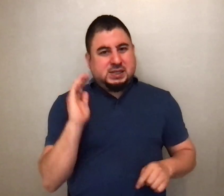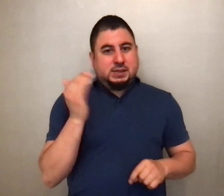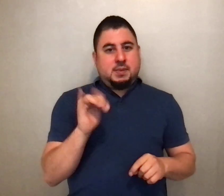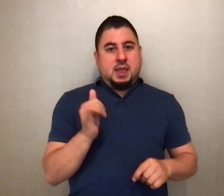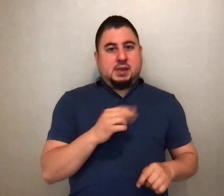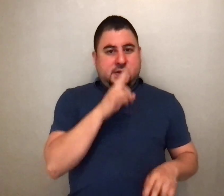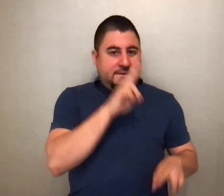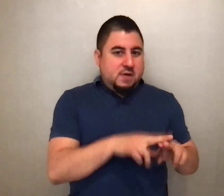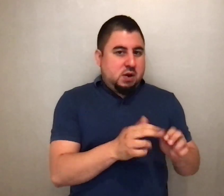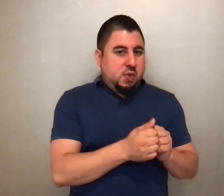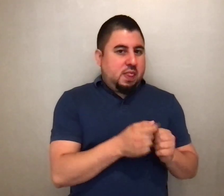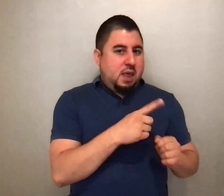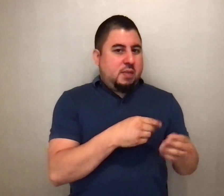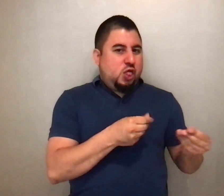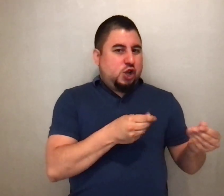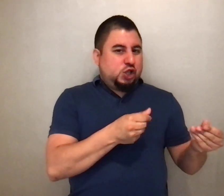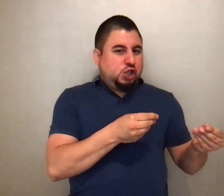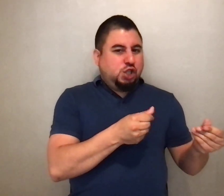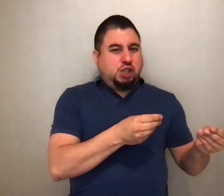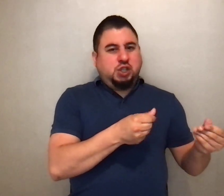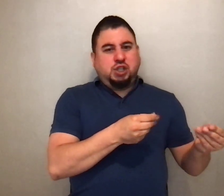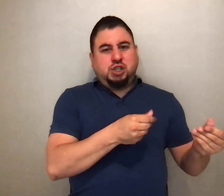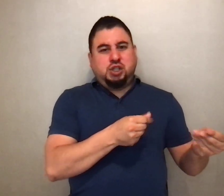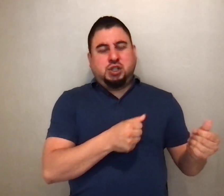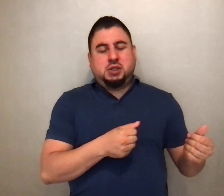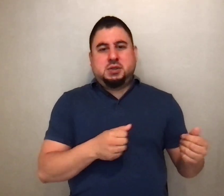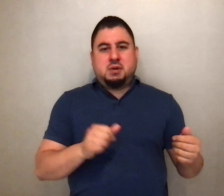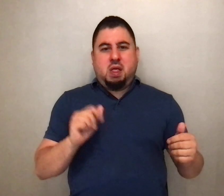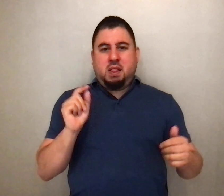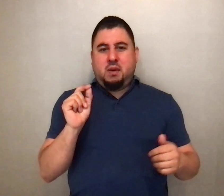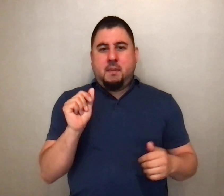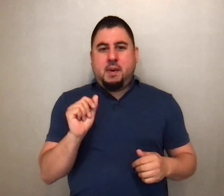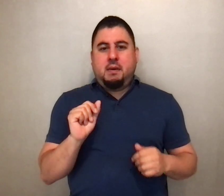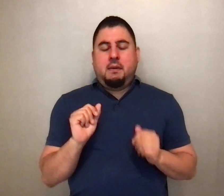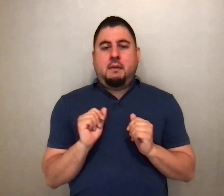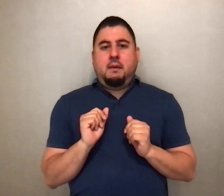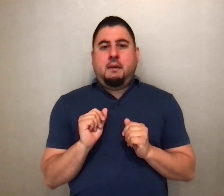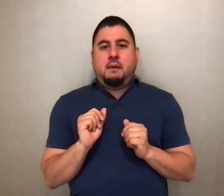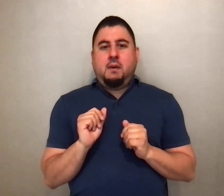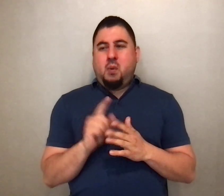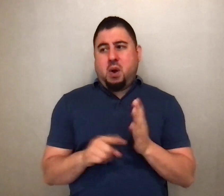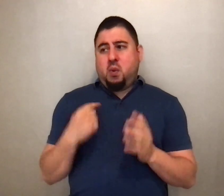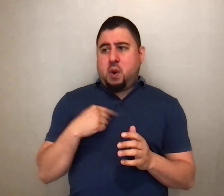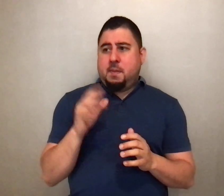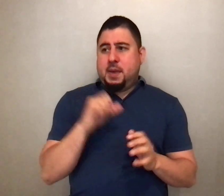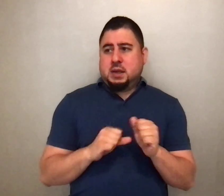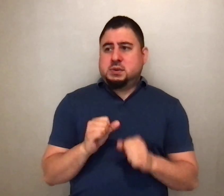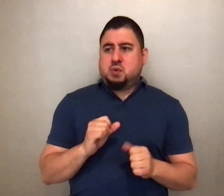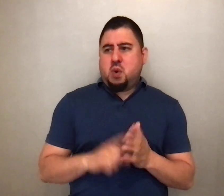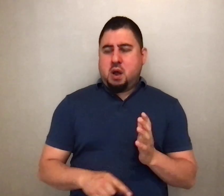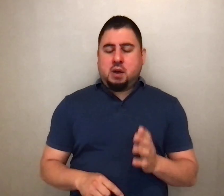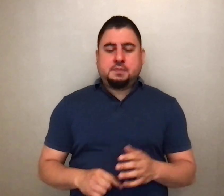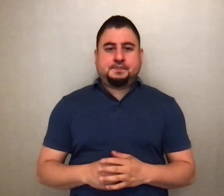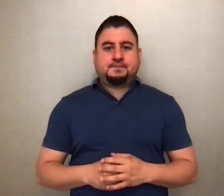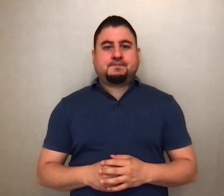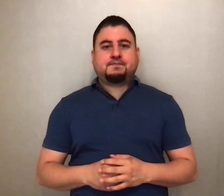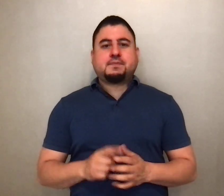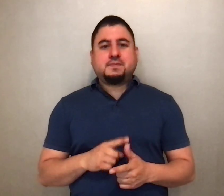them, doesn't he? You know, kind of teasing them almost. What sorts of things are you talking about? What did we miss? You know, no, no. And then he gets very